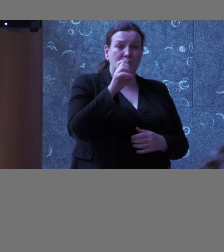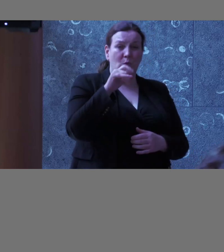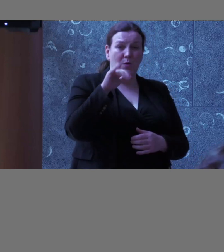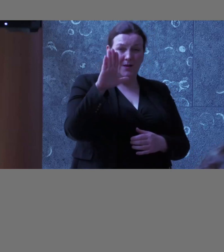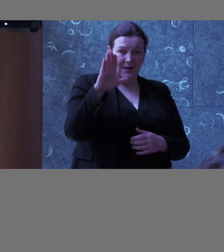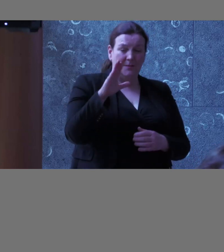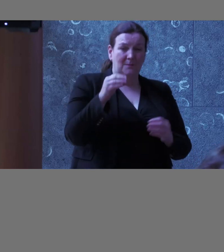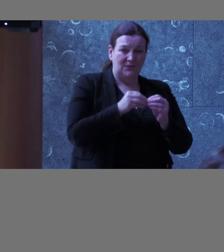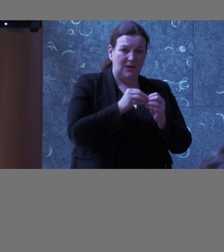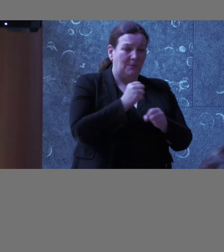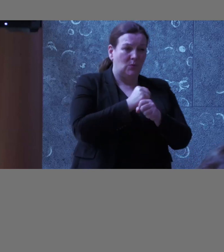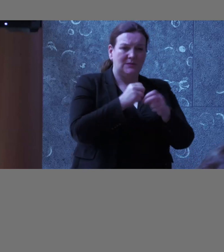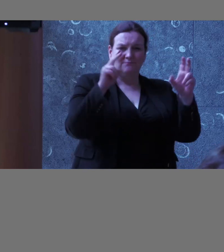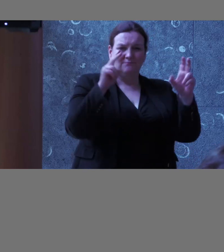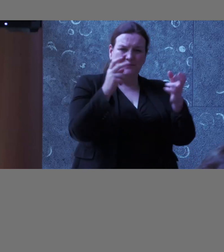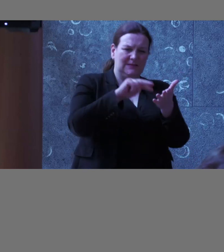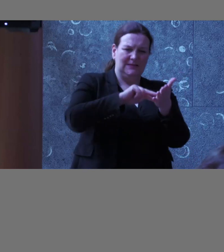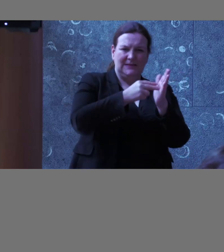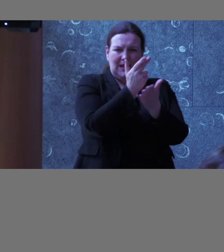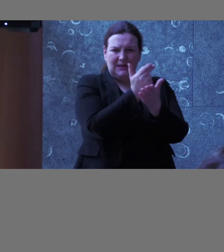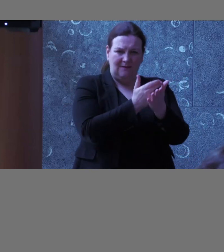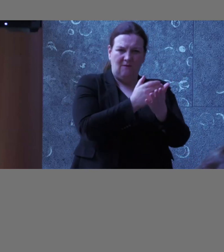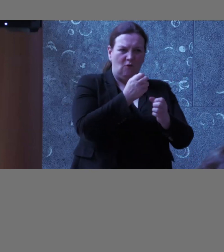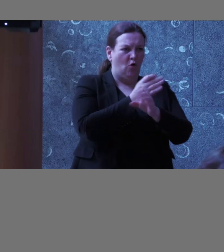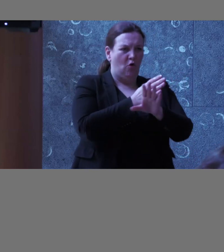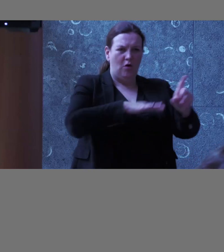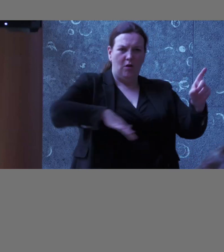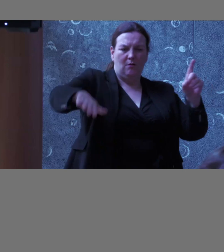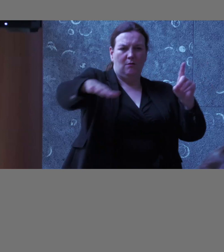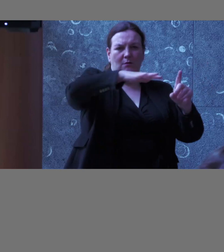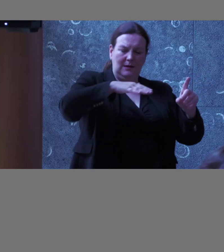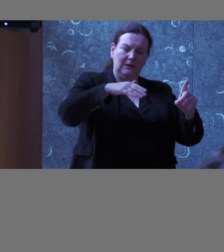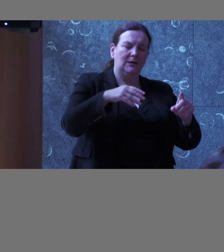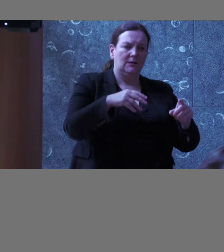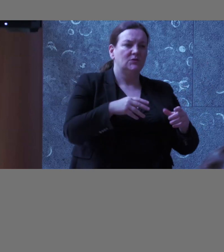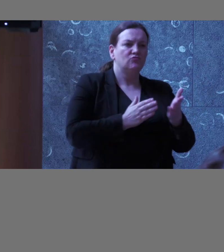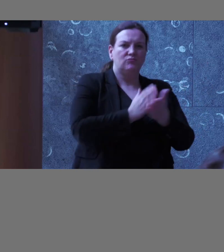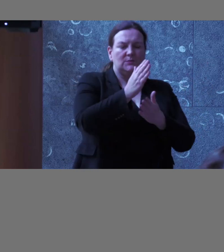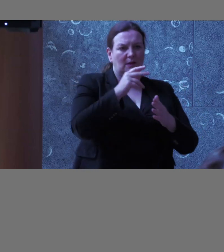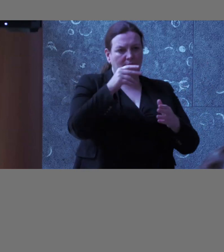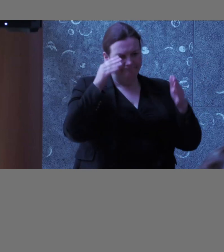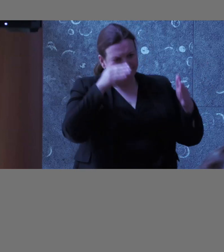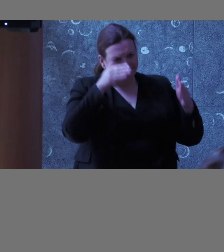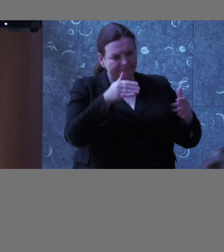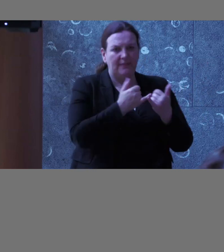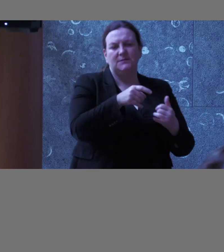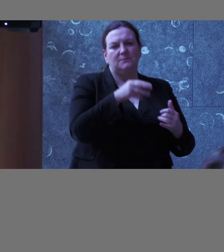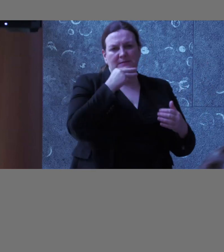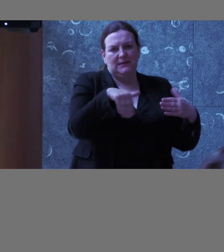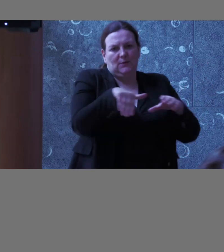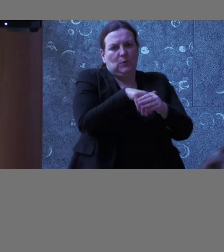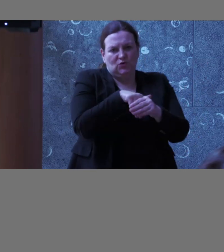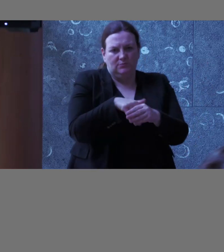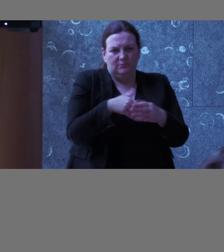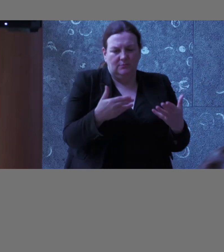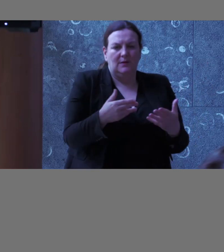it's around design and for all, that we take that approach, and that links very directly to inclusion, and therefore, the accessibility piece is